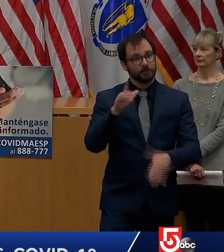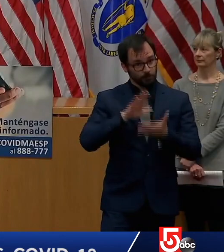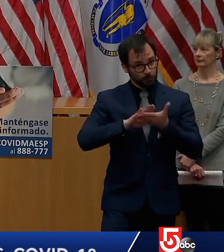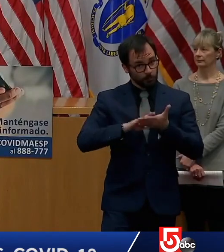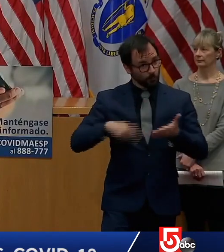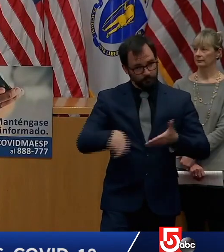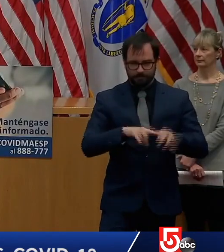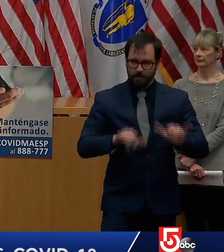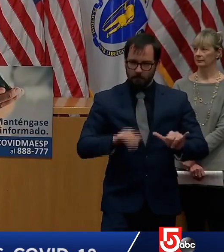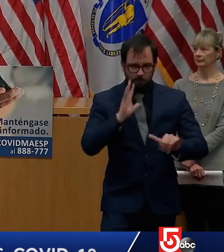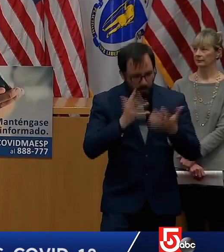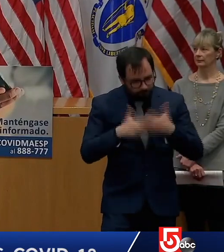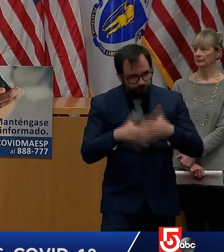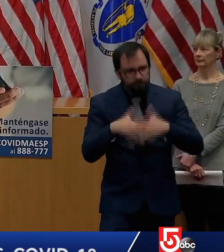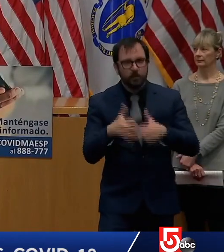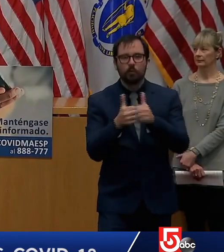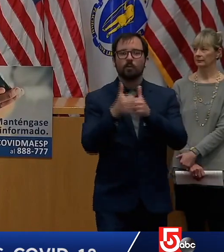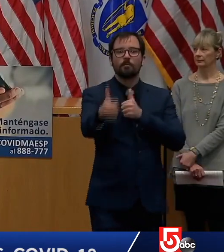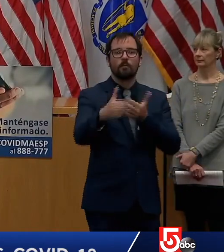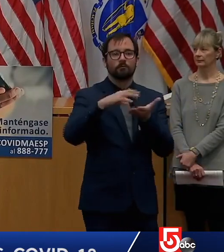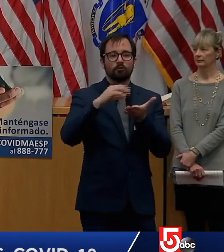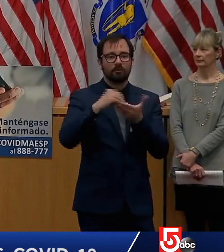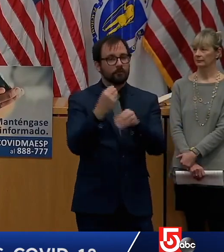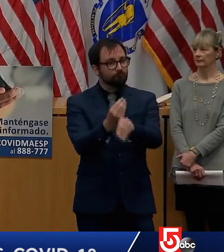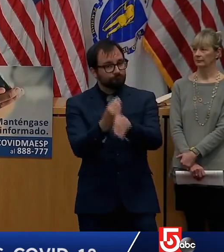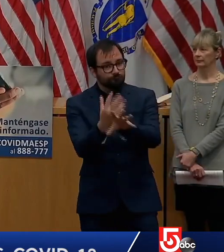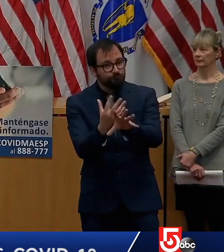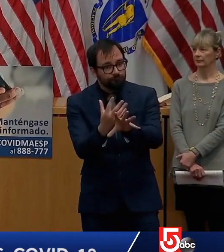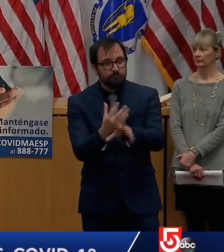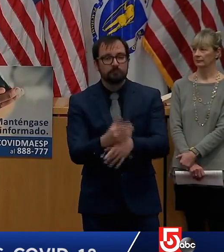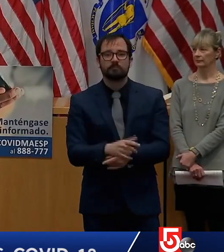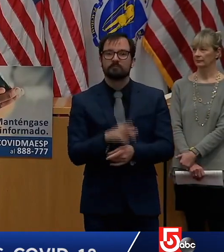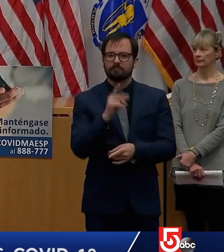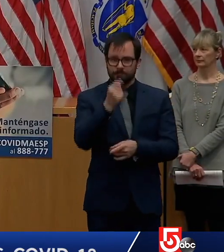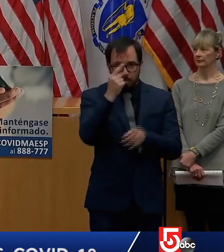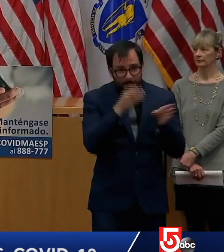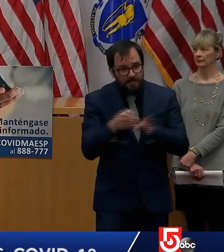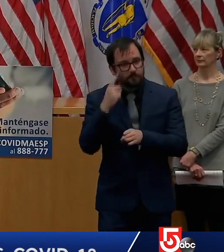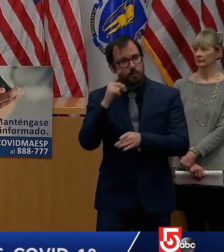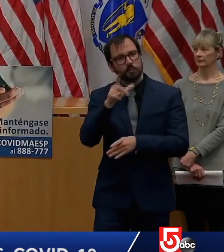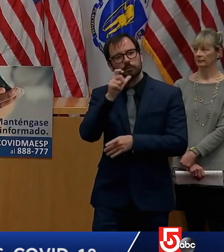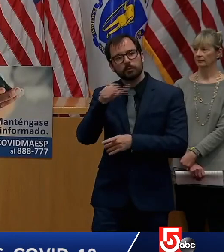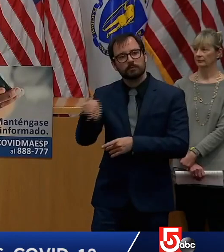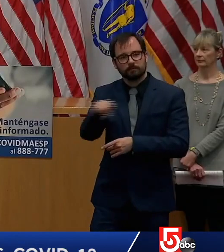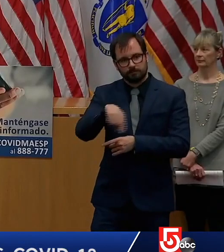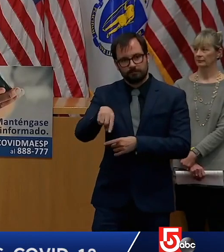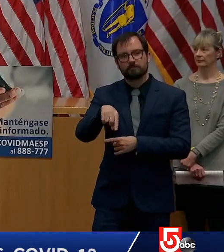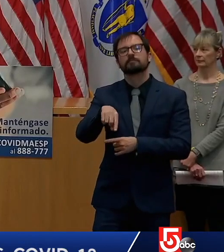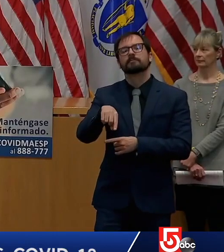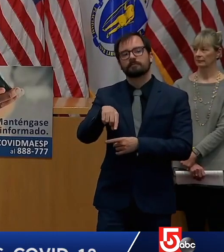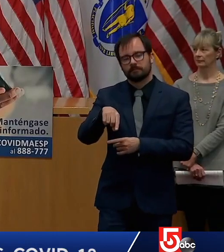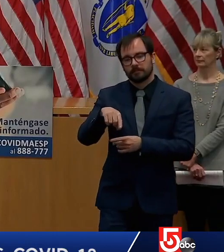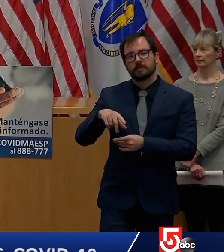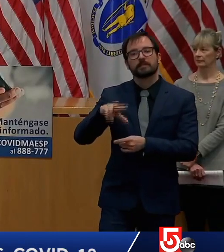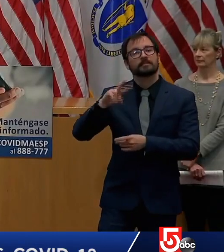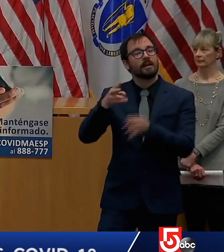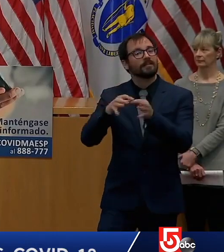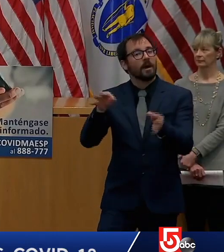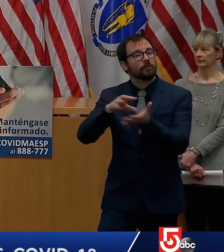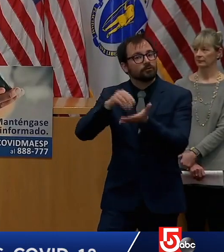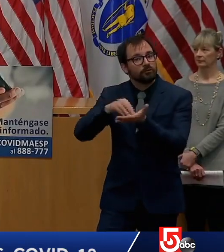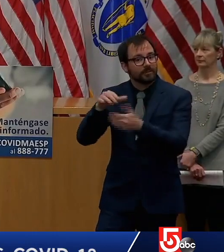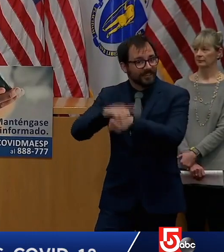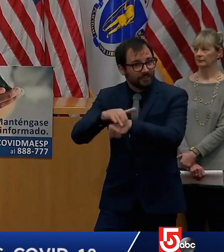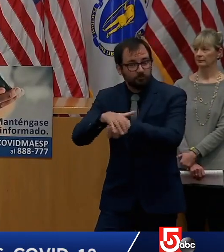special needs and english language learners massachusetts is home to some of the brightest students in the nation and this